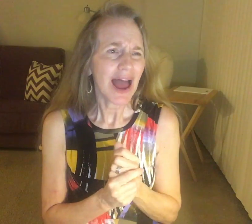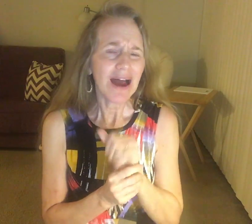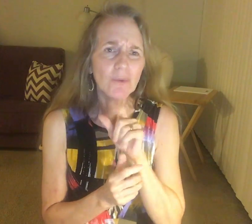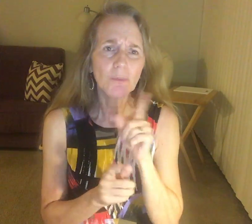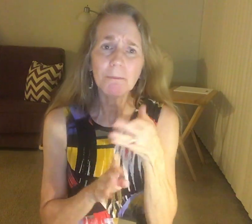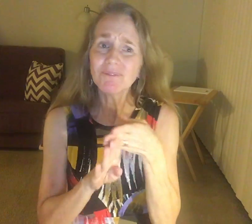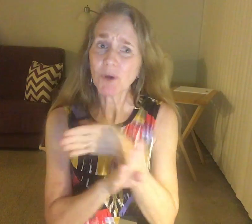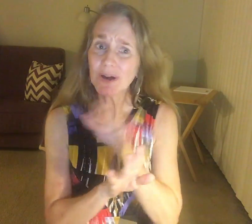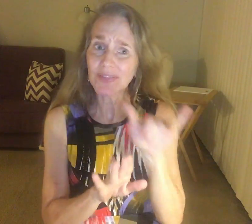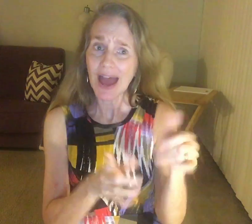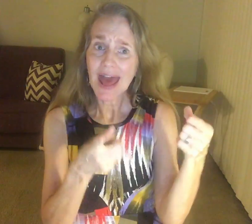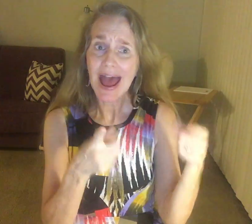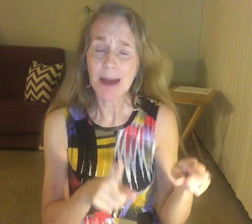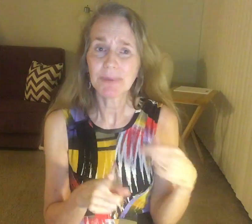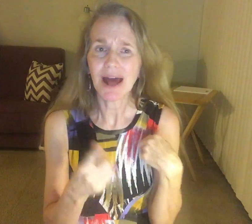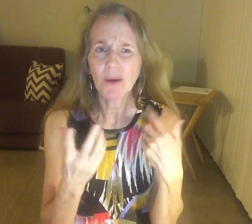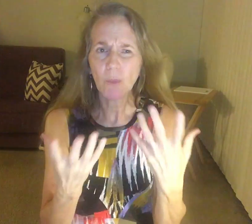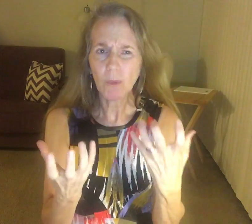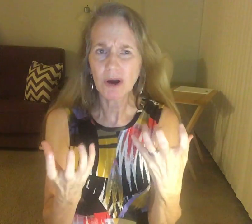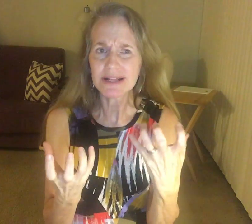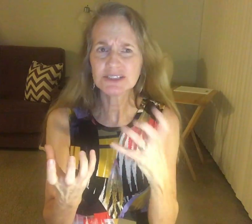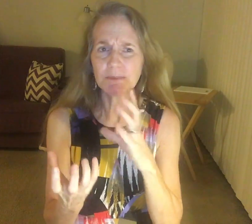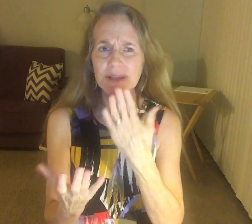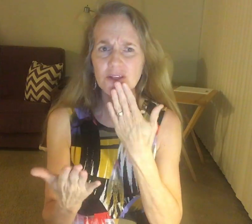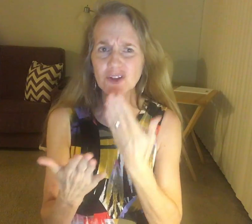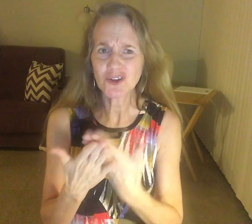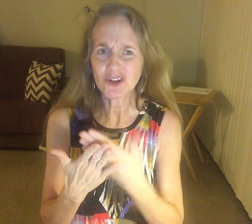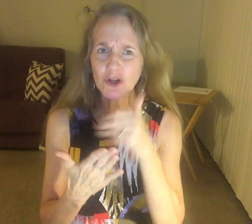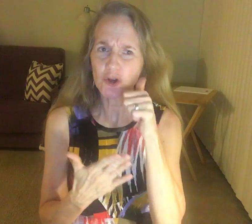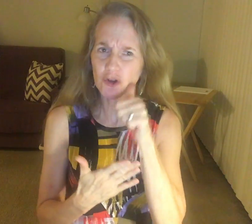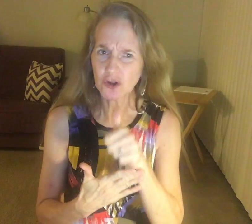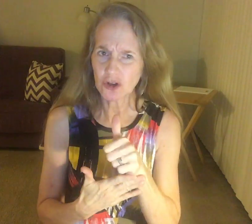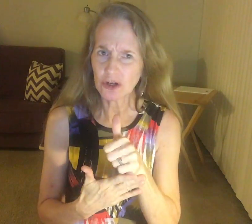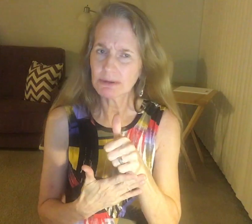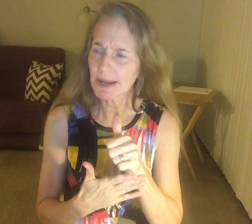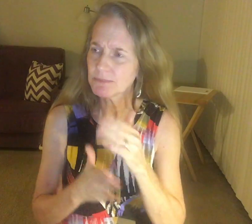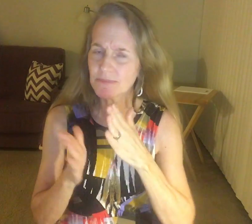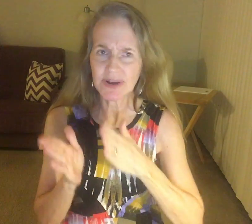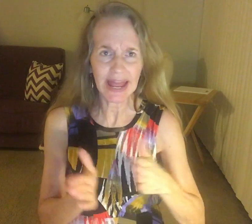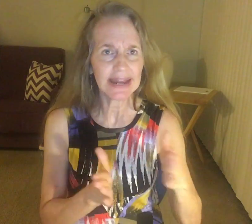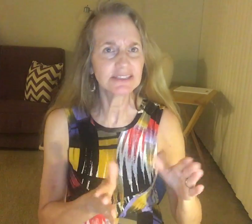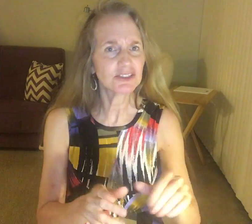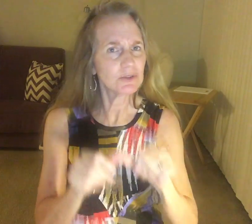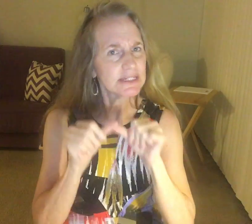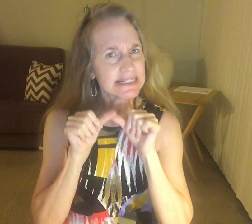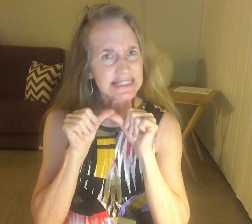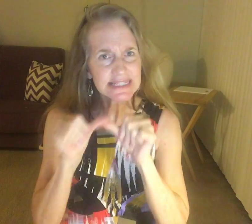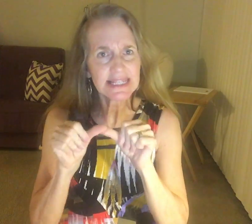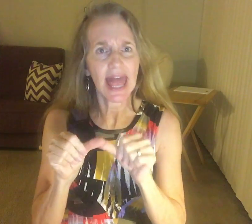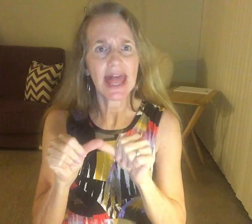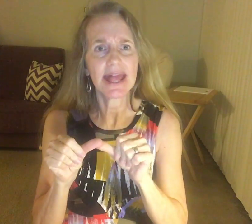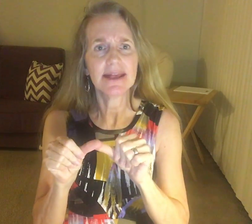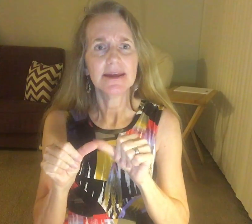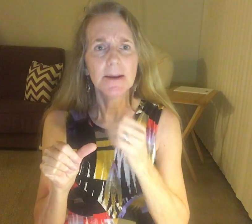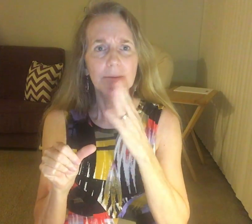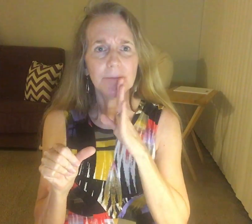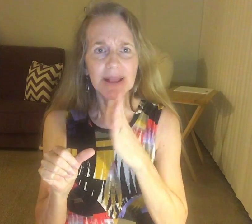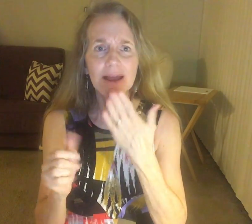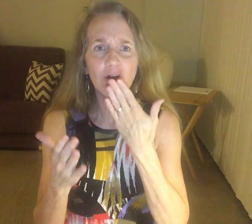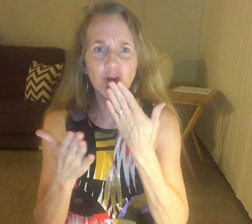Um, before that happened, I wanted to be a good girl. I planned to stay, be a